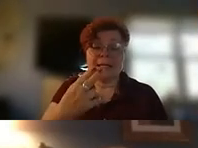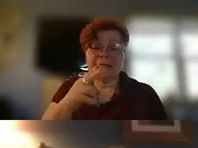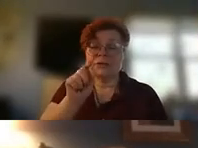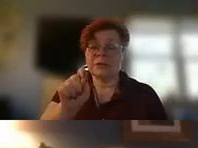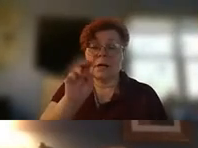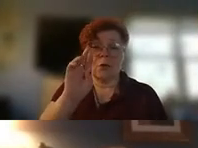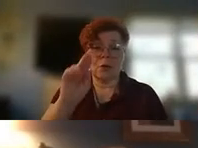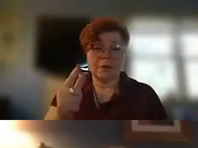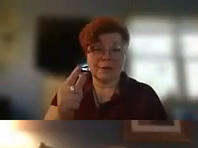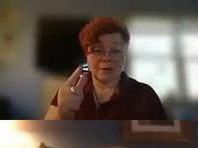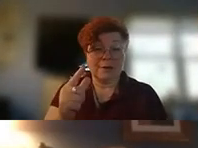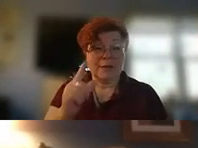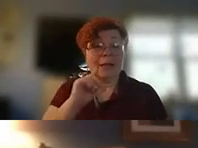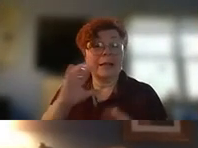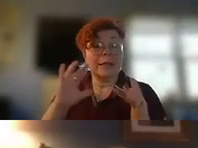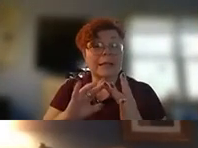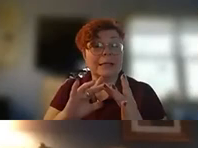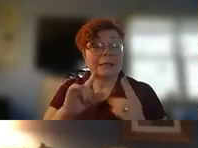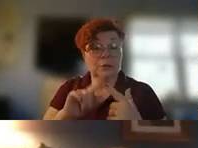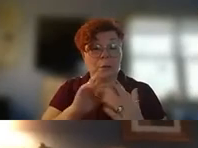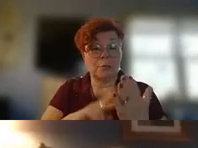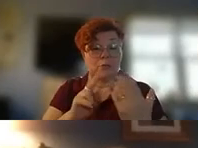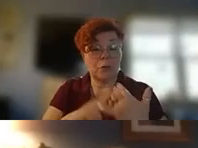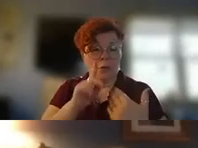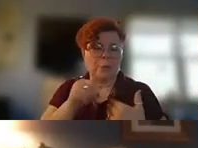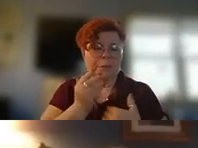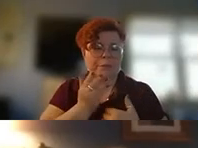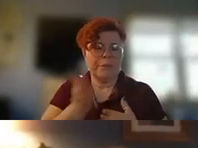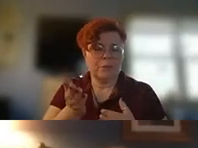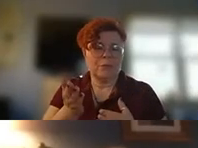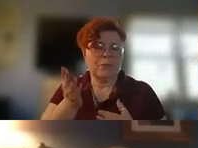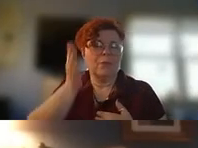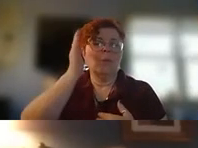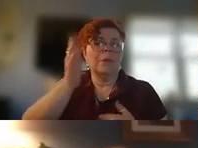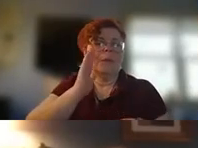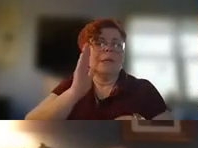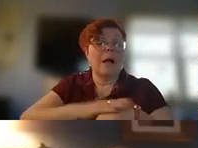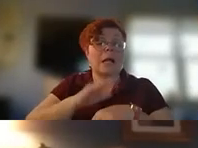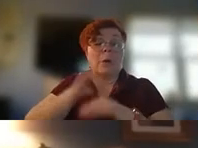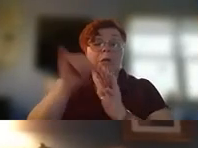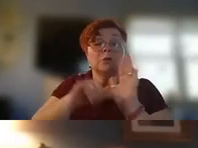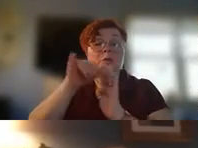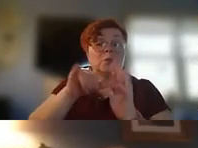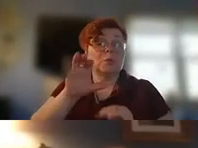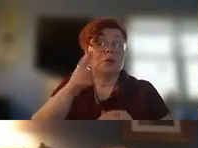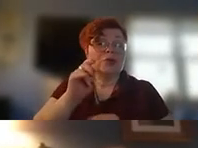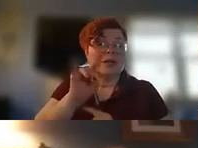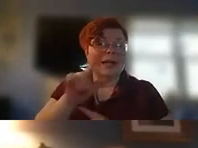the link to this program will be there it will be on our youtube channel which again is center for the arts